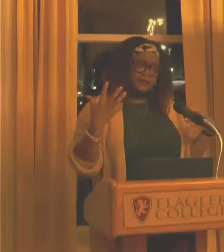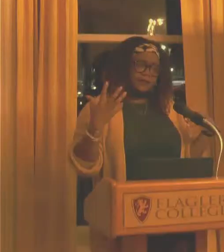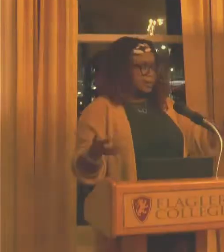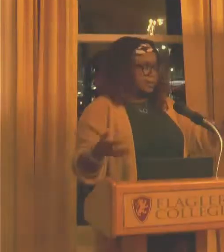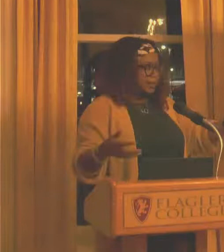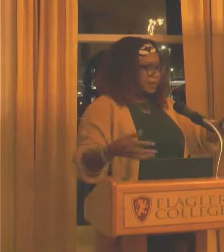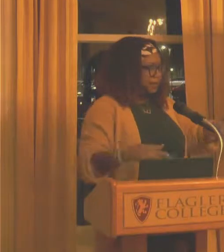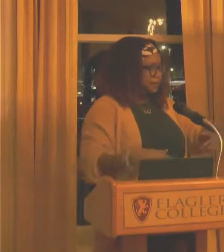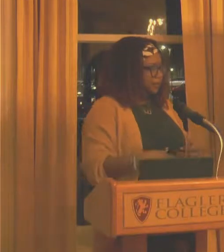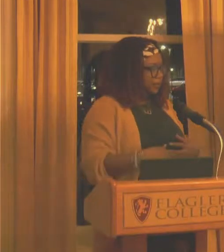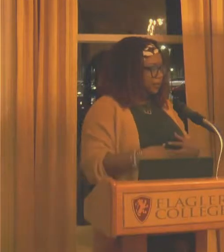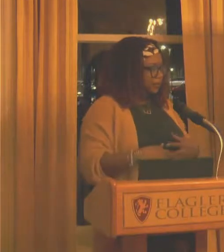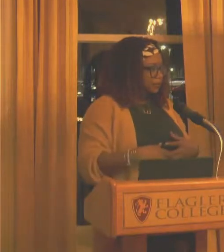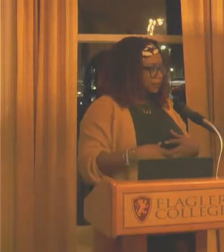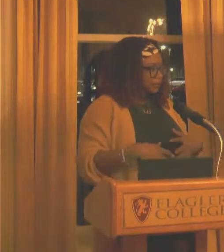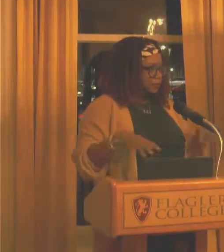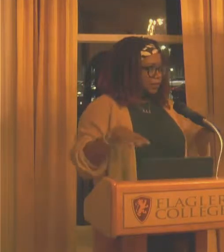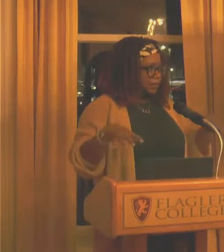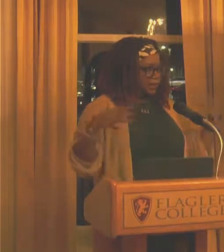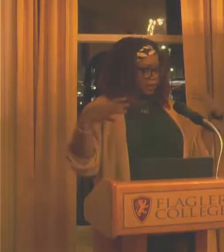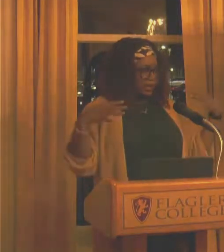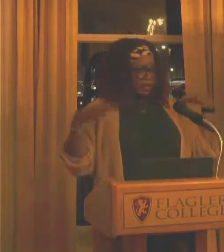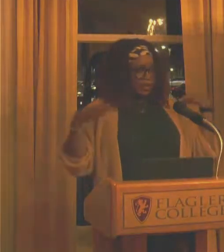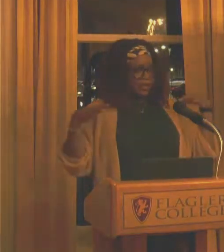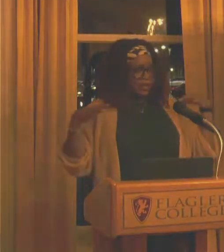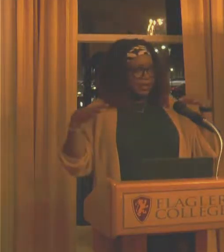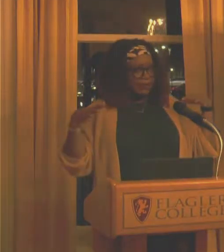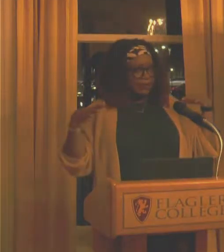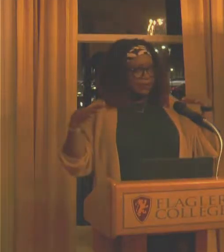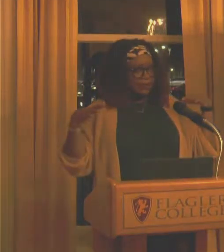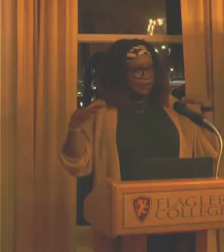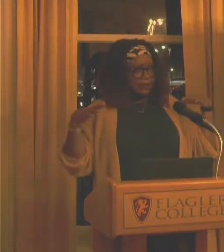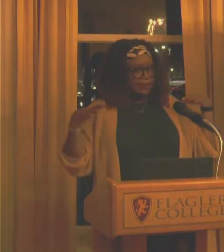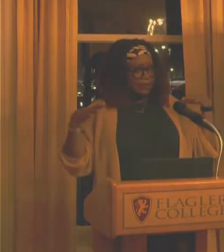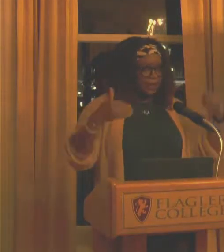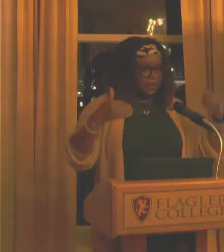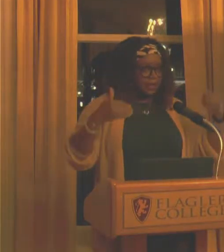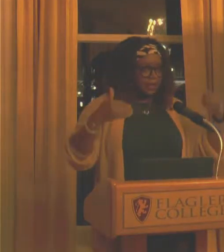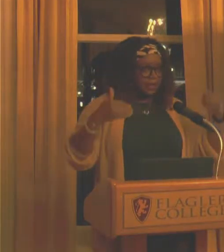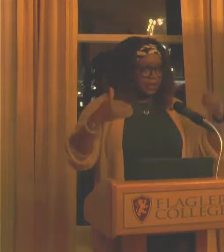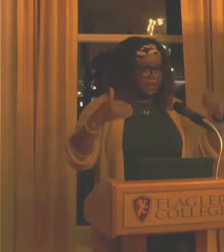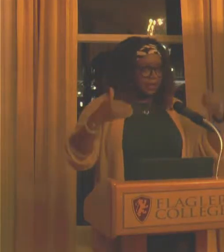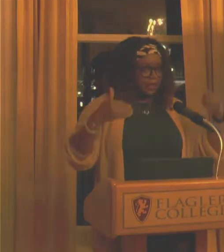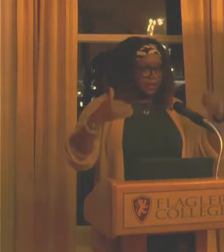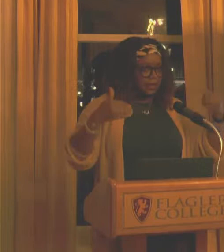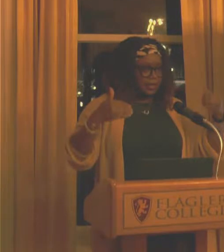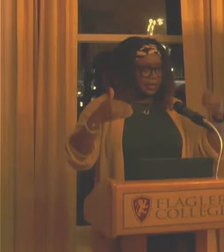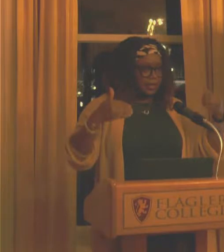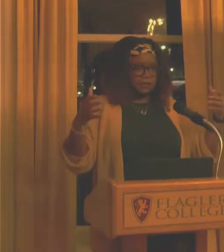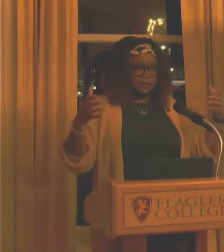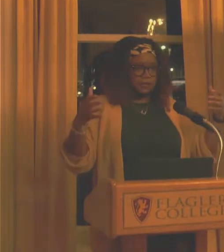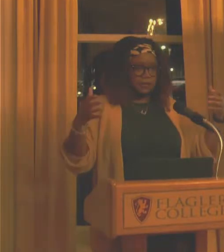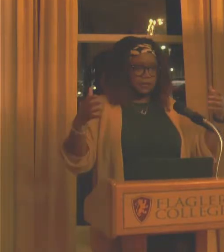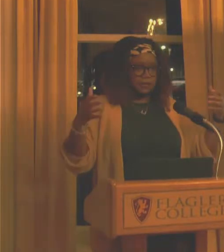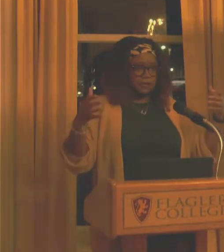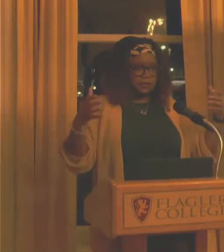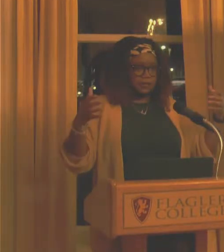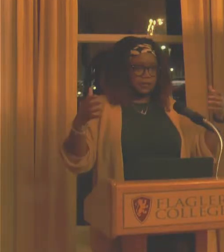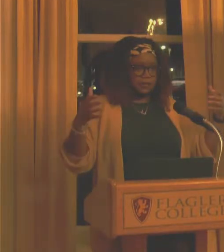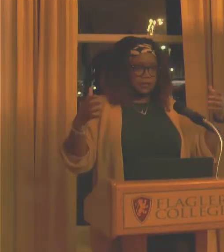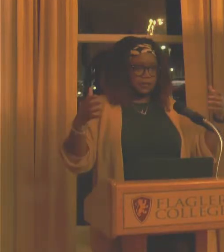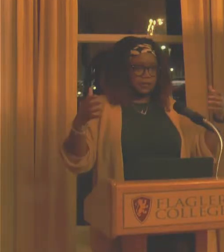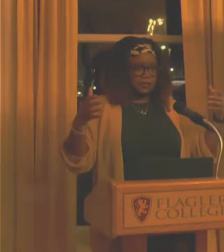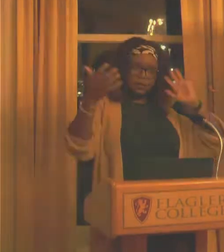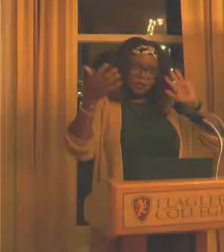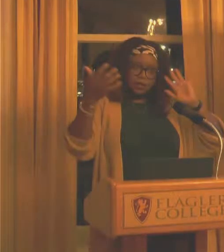like what it's like to be me, you know, that I, whether I want to or not, I exist in these types of spaces all the time, you know,